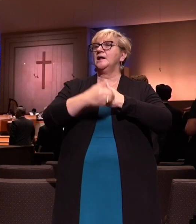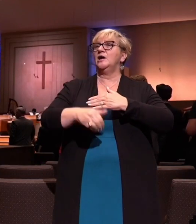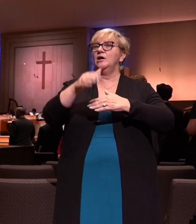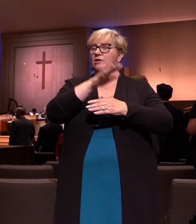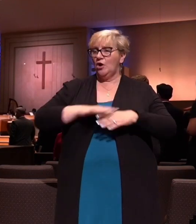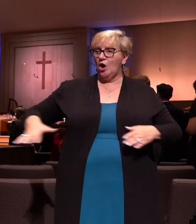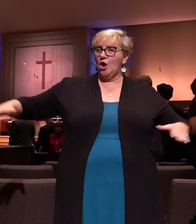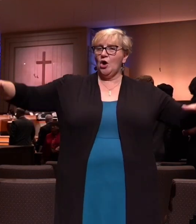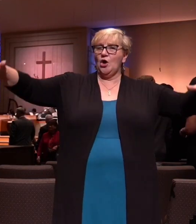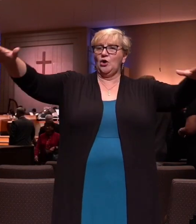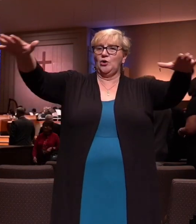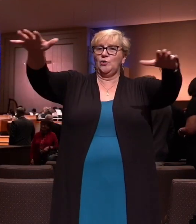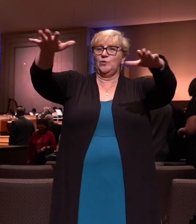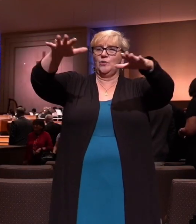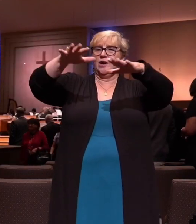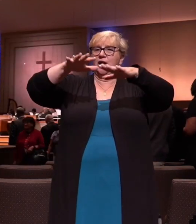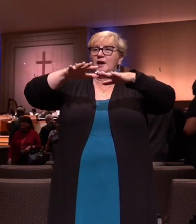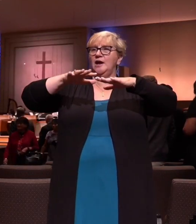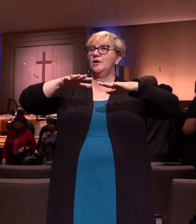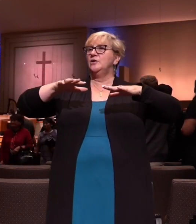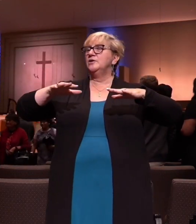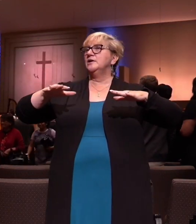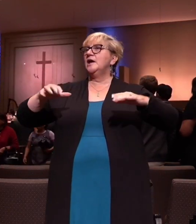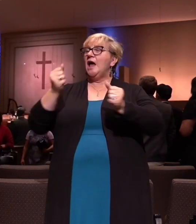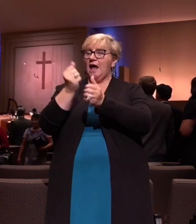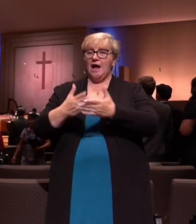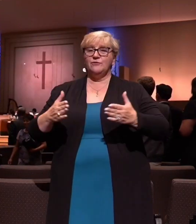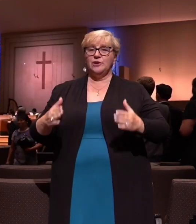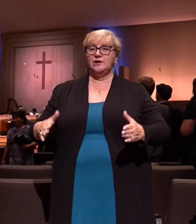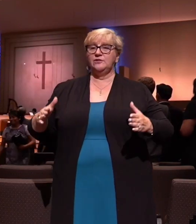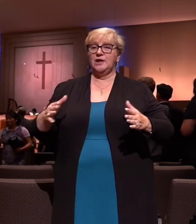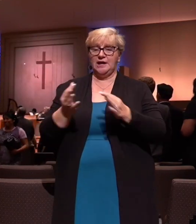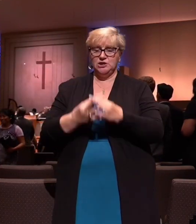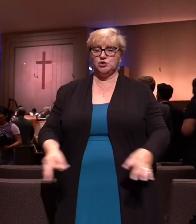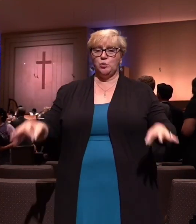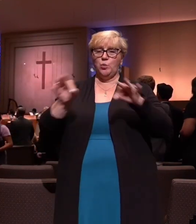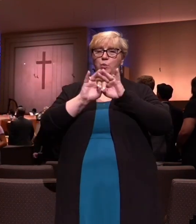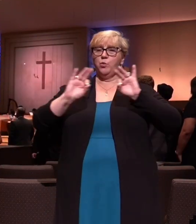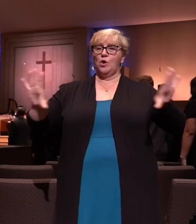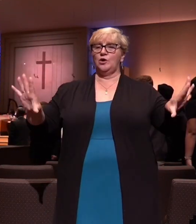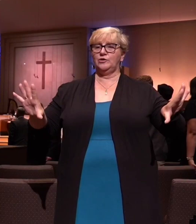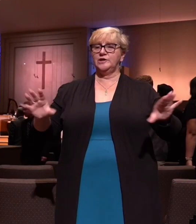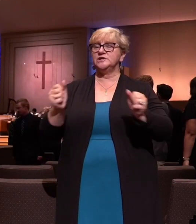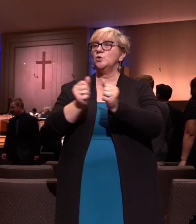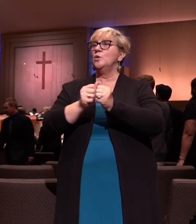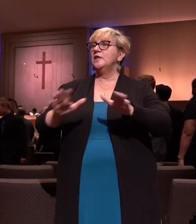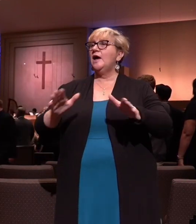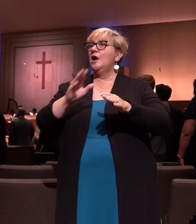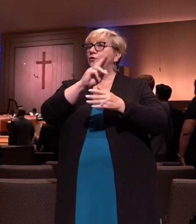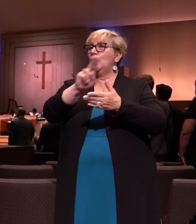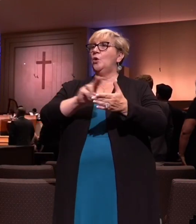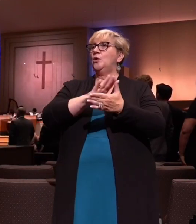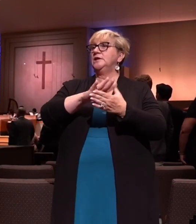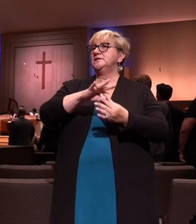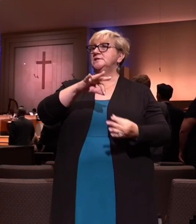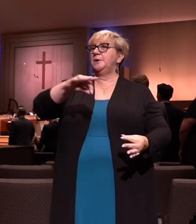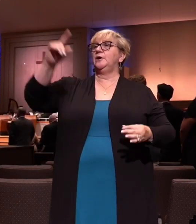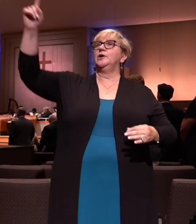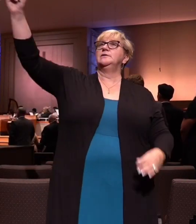around. All is made unless the Spirit of the Holy Holy